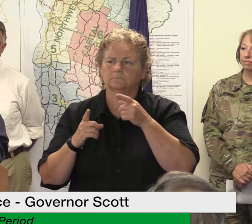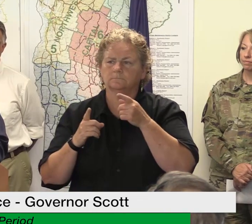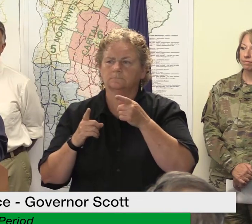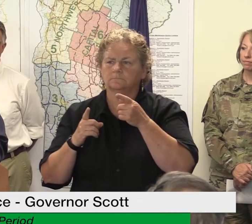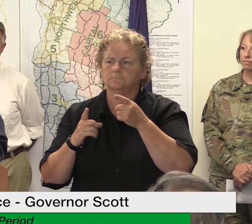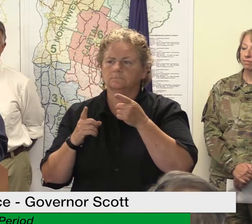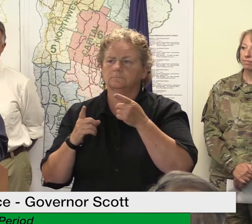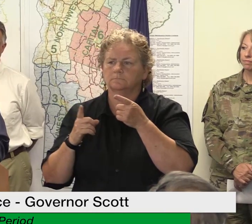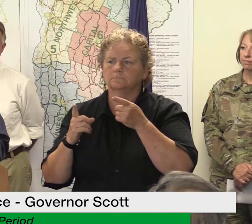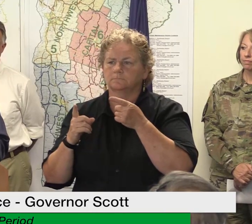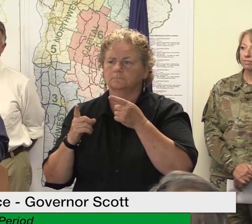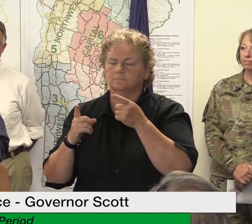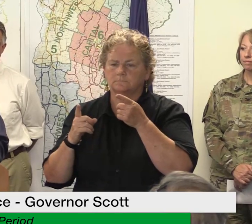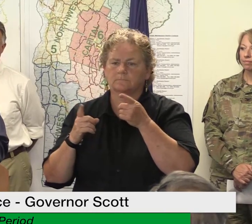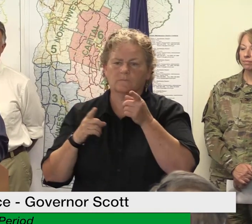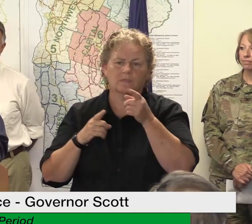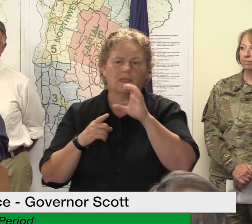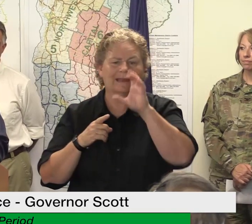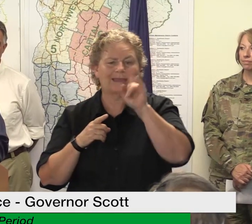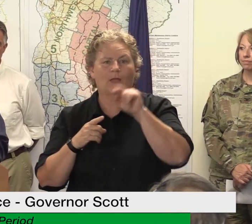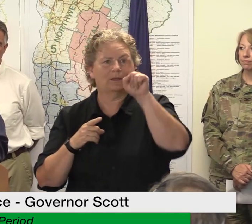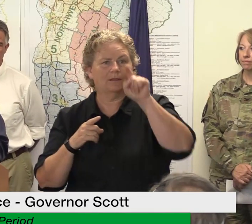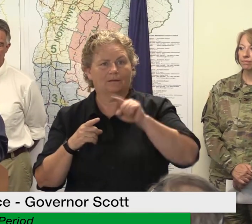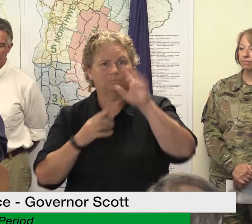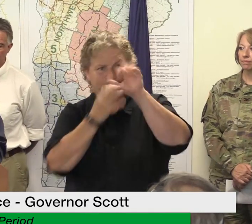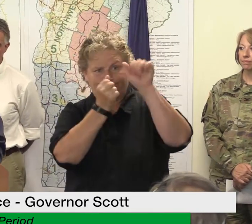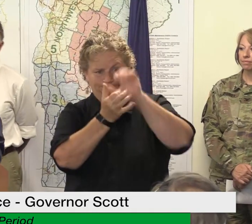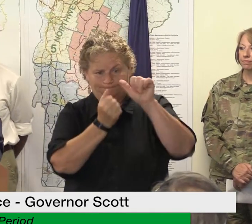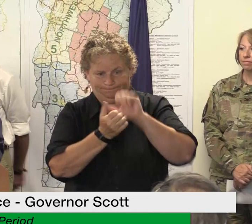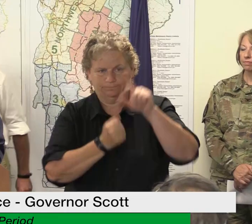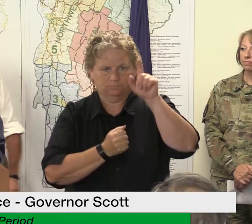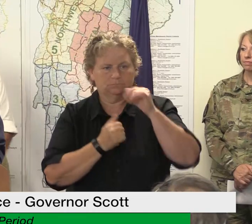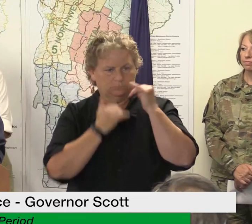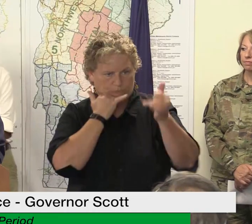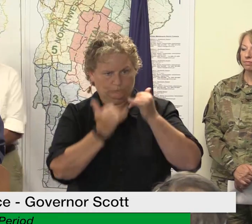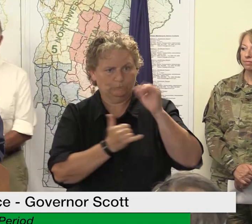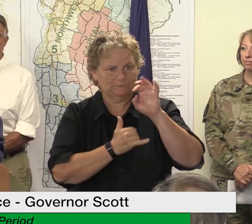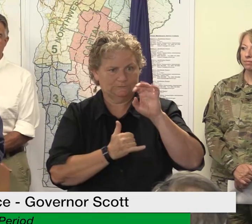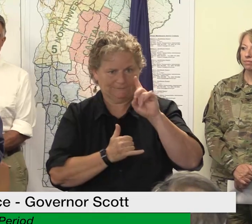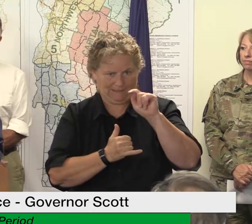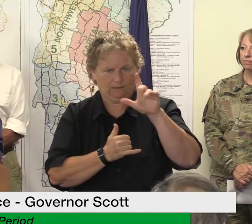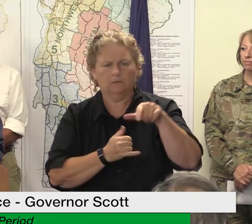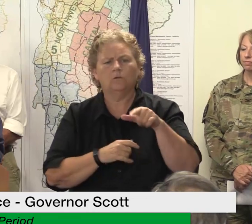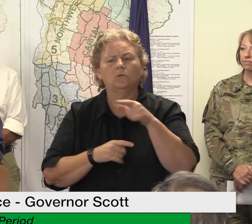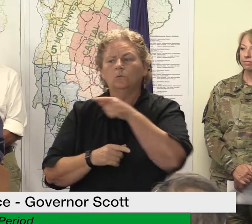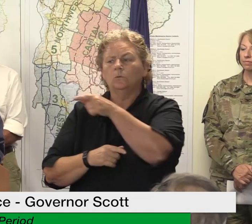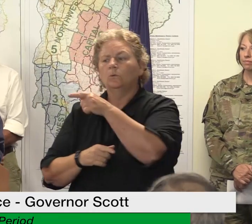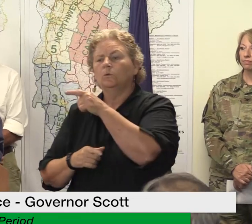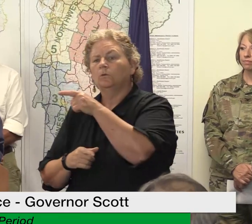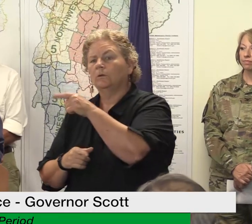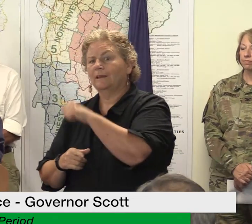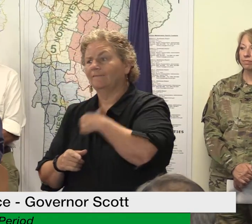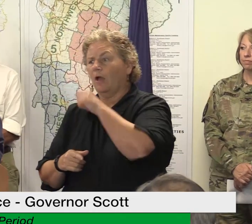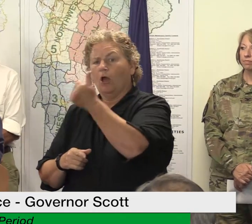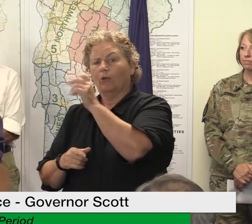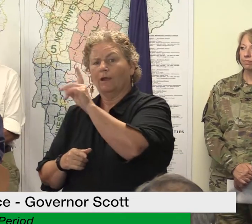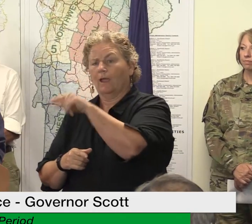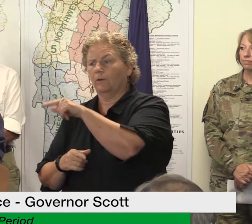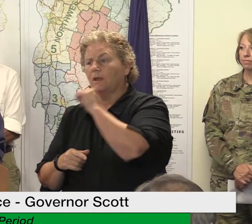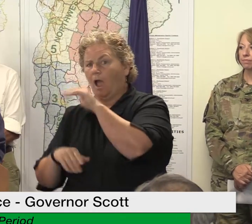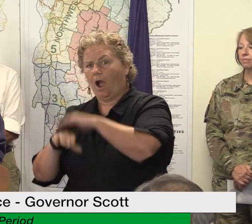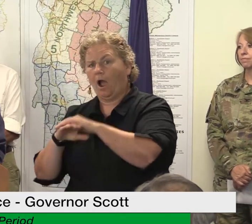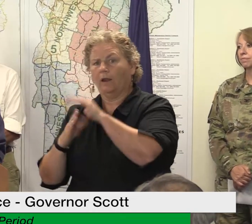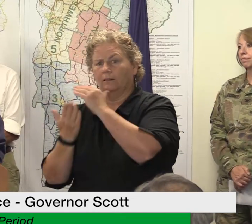it starts off now for those who are undeclared counties when they do that they're going to get a notification that your application